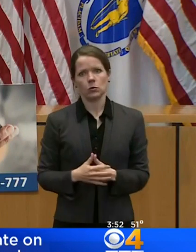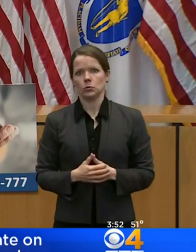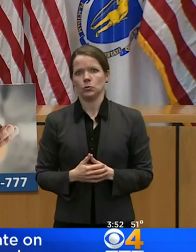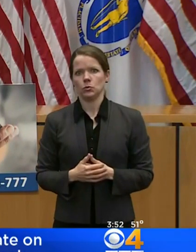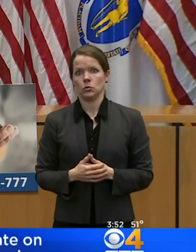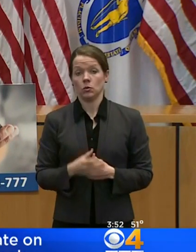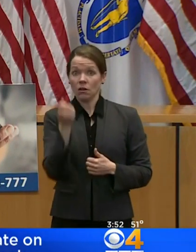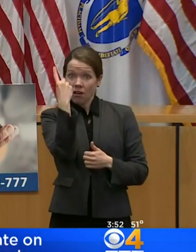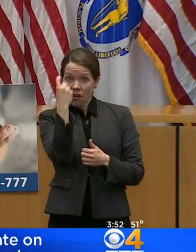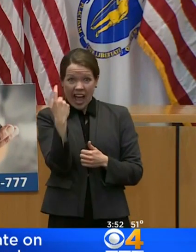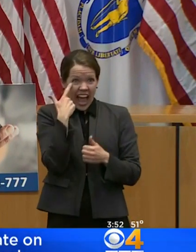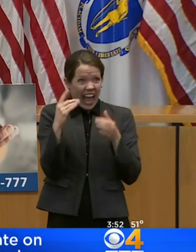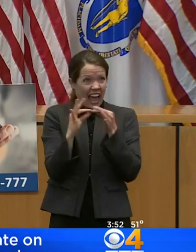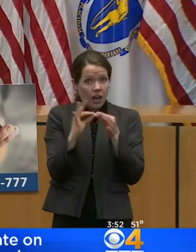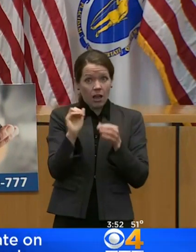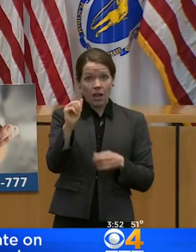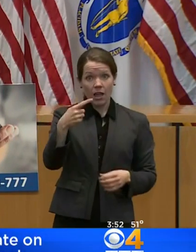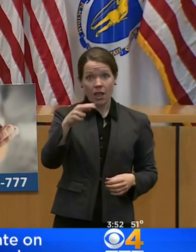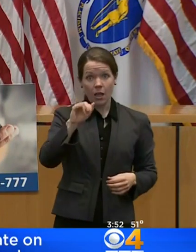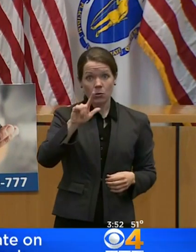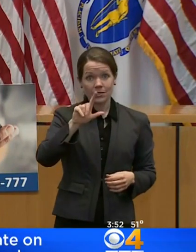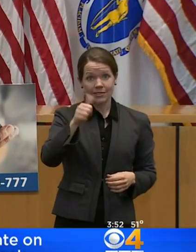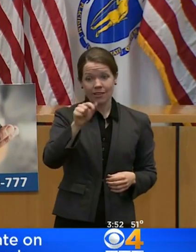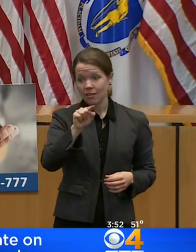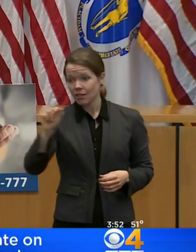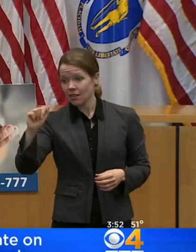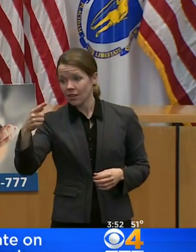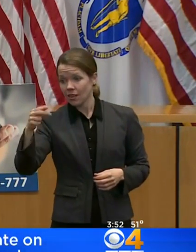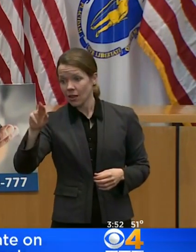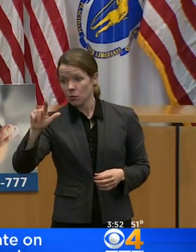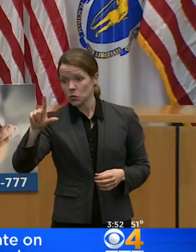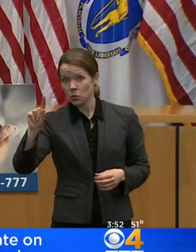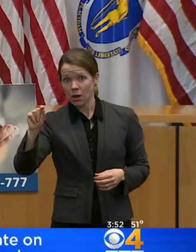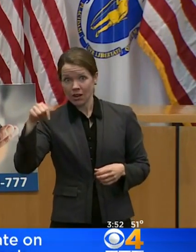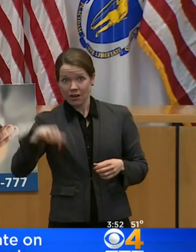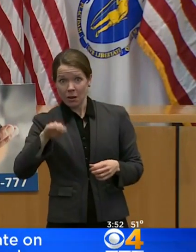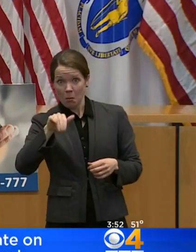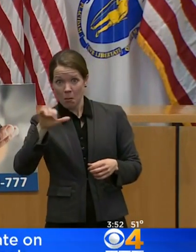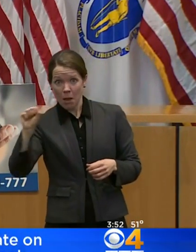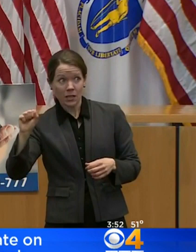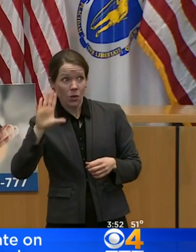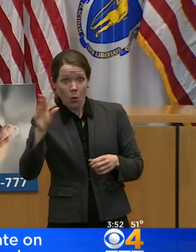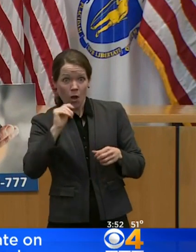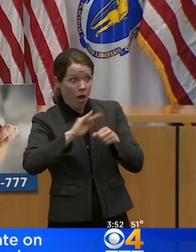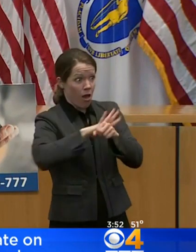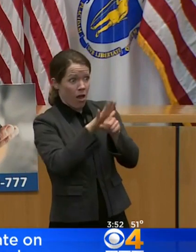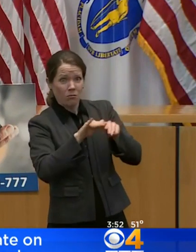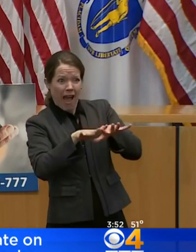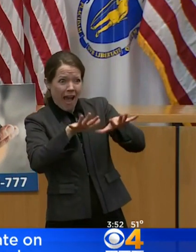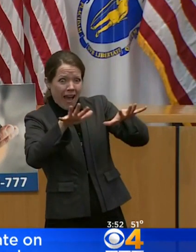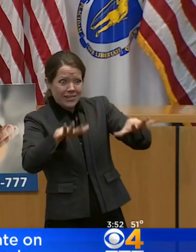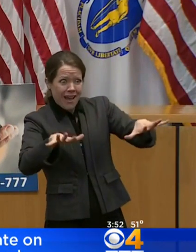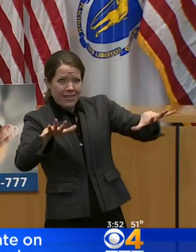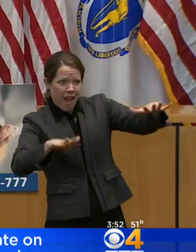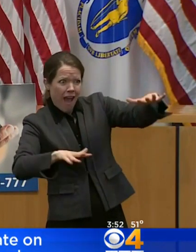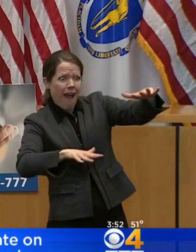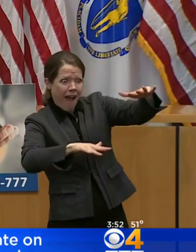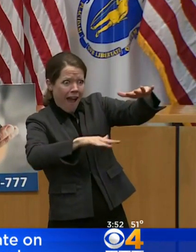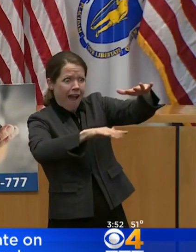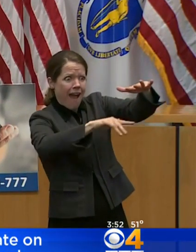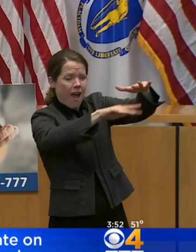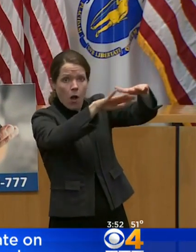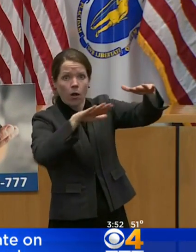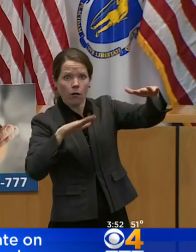place and limit your exposure to others. Everyone's got a role to play here and in the weeks ahead it will be even more